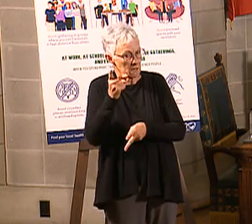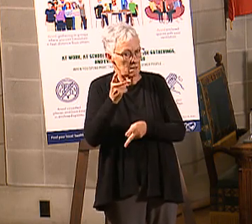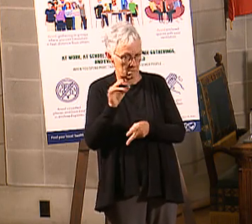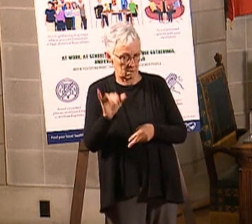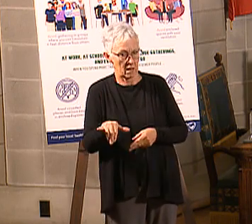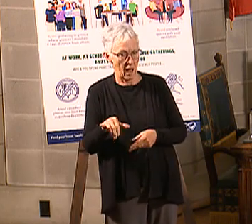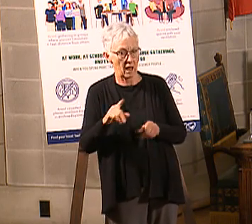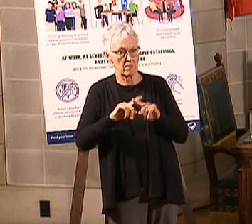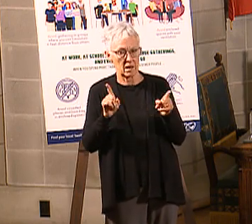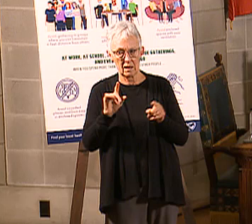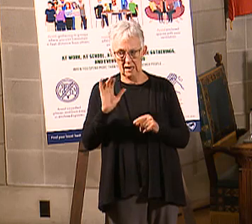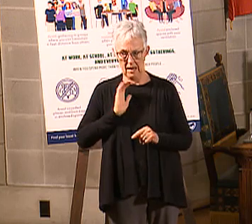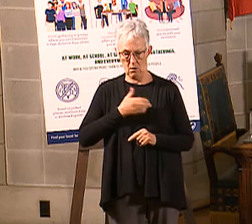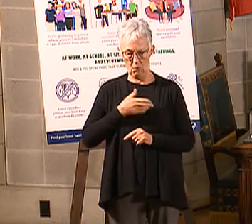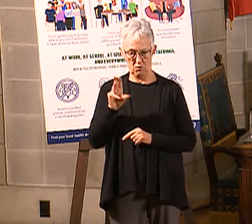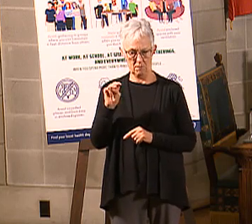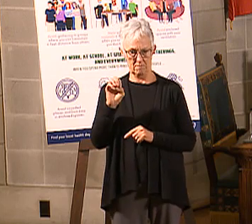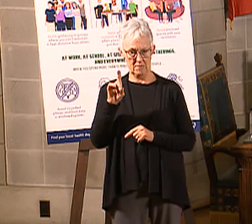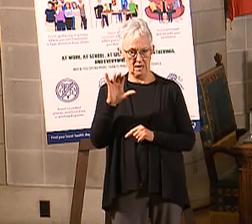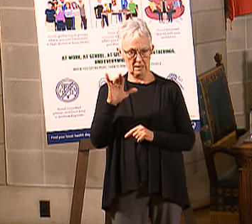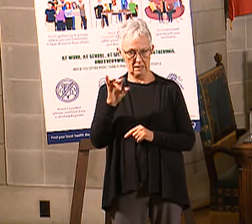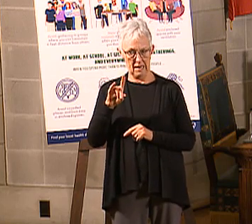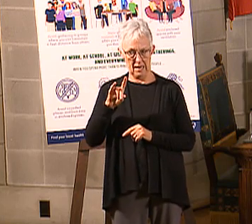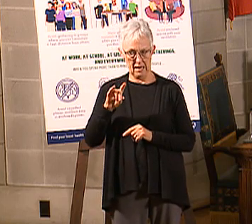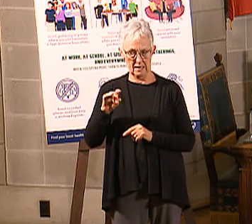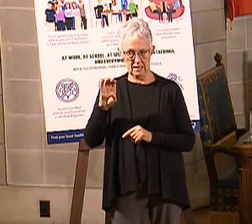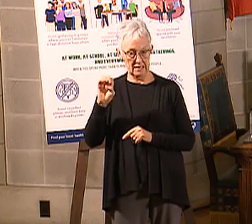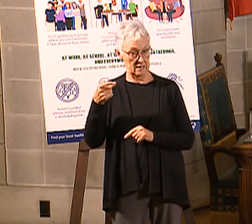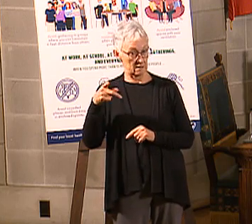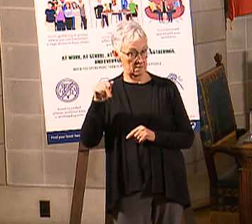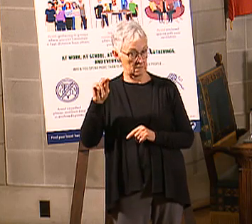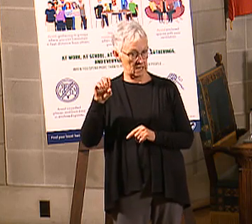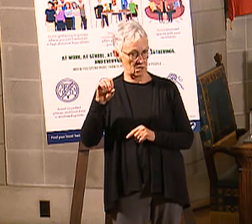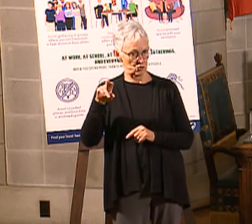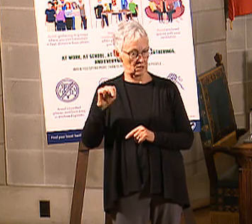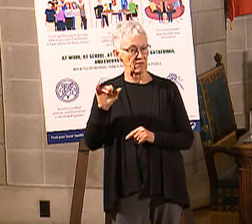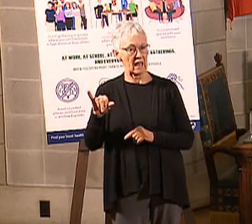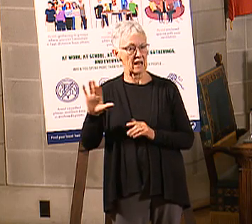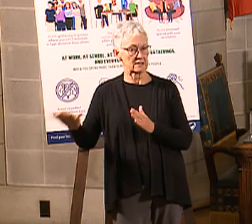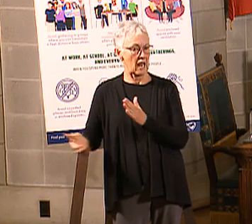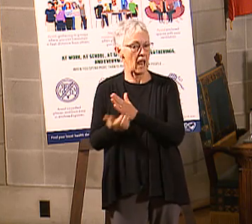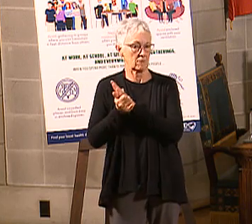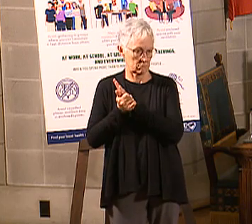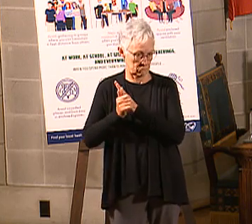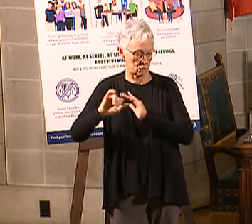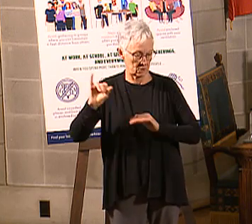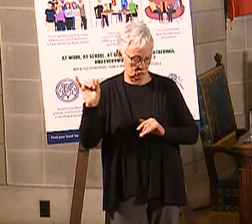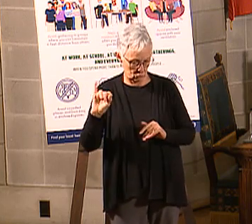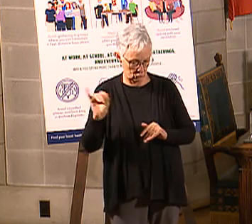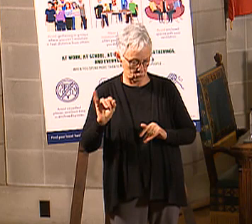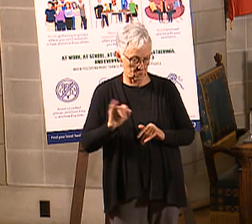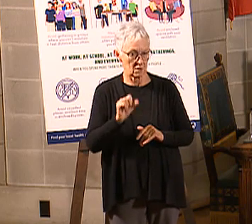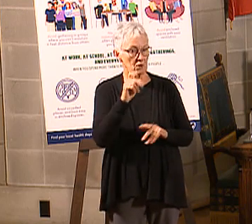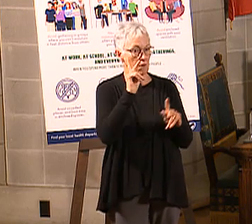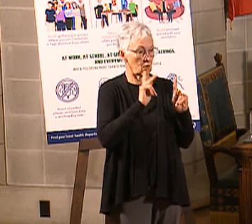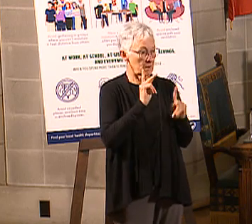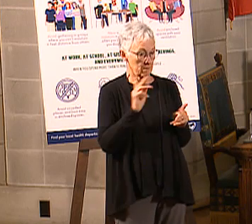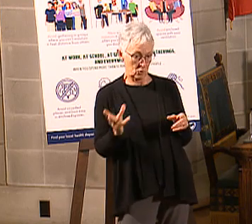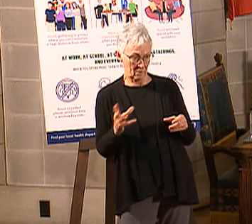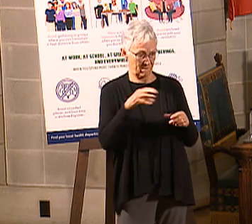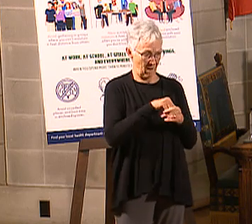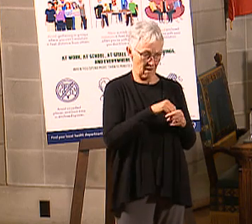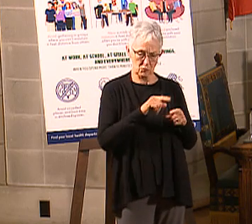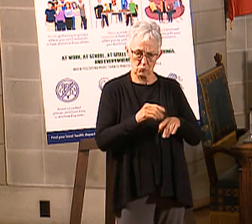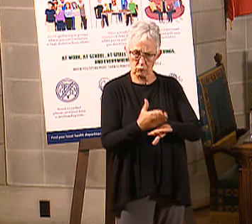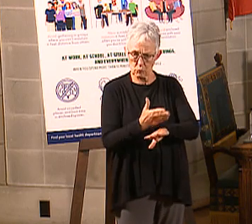coverage. It's important if, if individuals engage in these wellness and personal responsibility activities to further their own health,